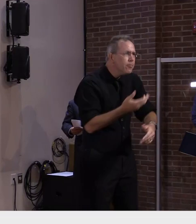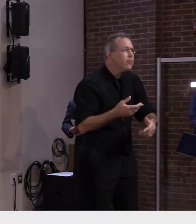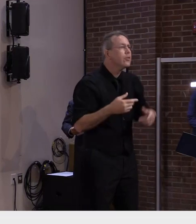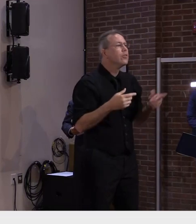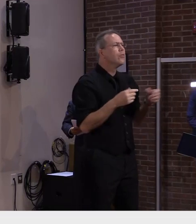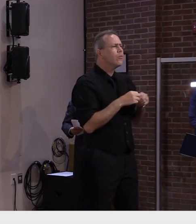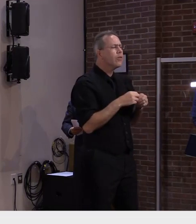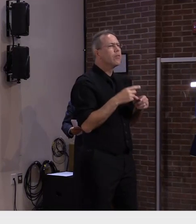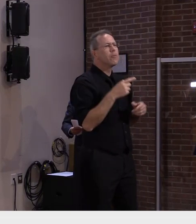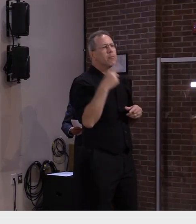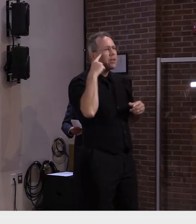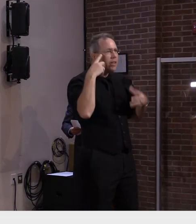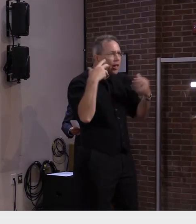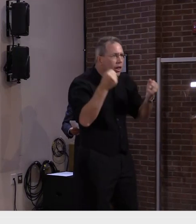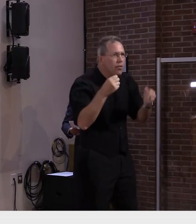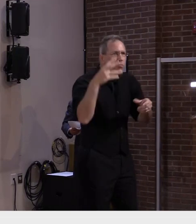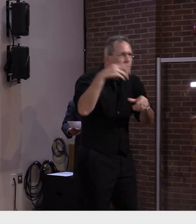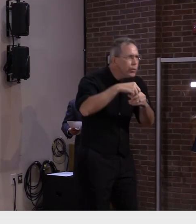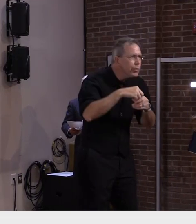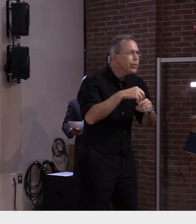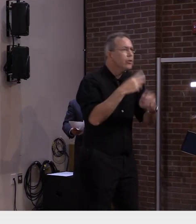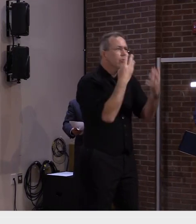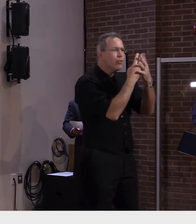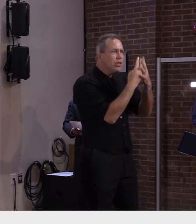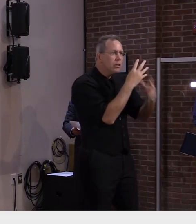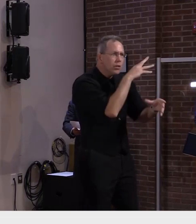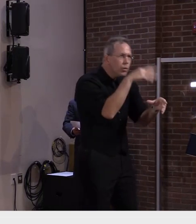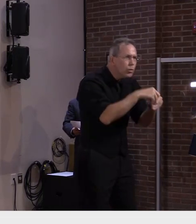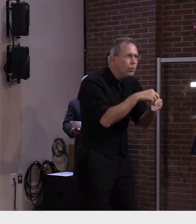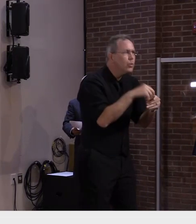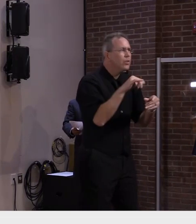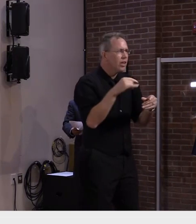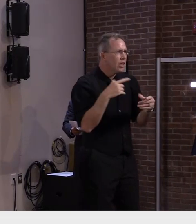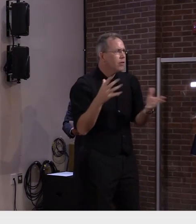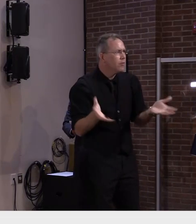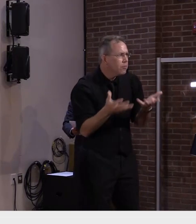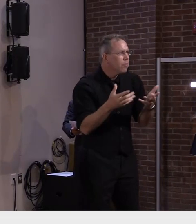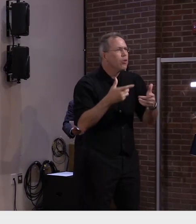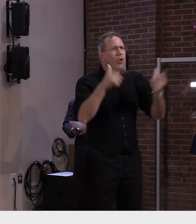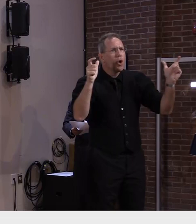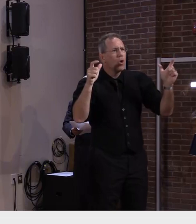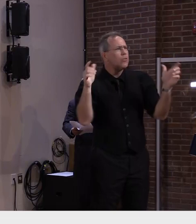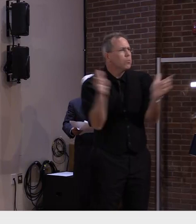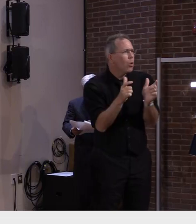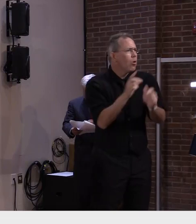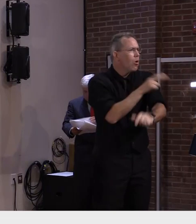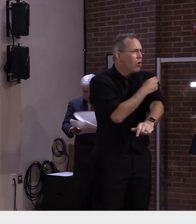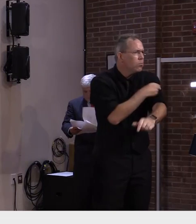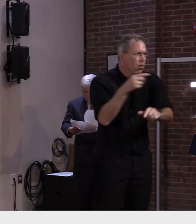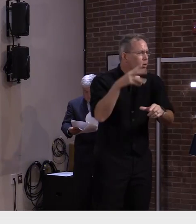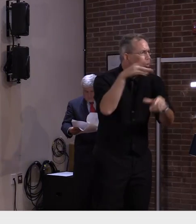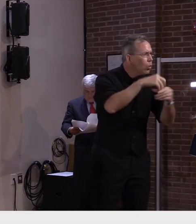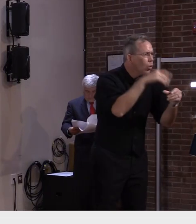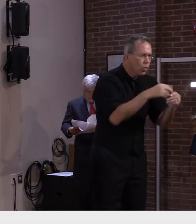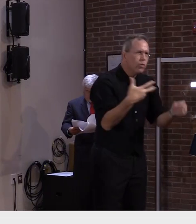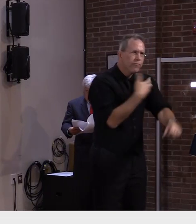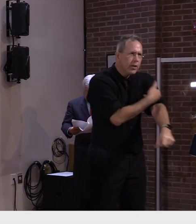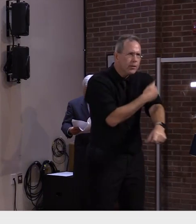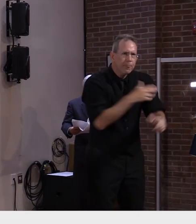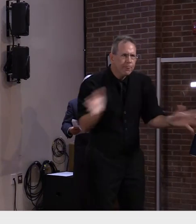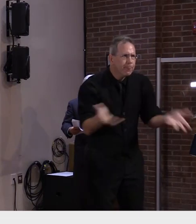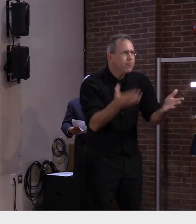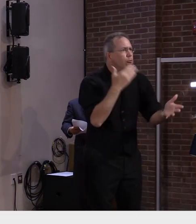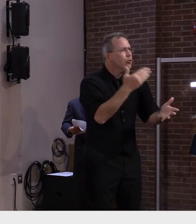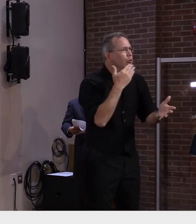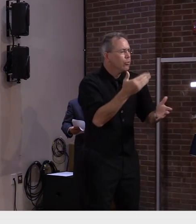Asgusti Hospital Brattleboro Memorial and many others both small and large for stepping up I believe